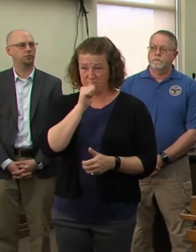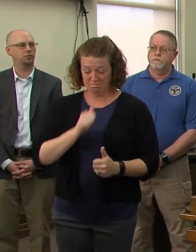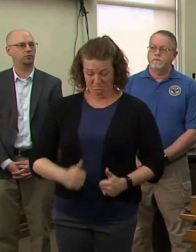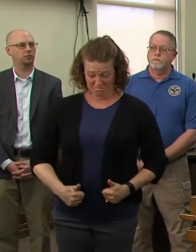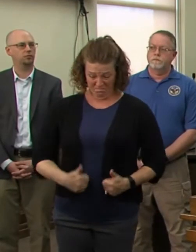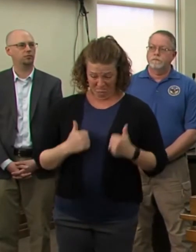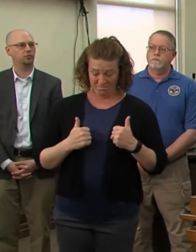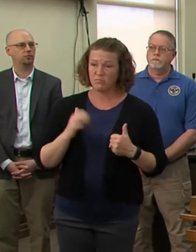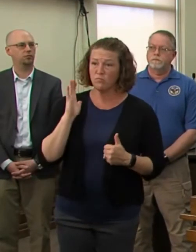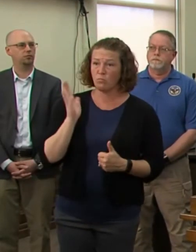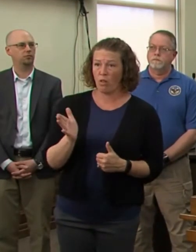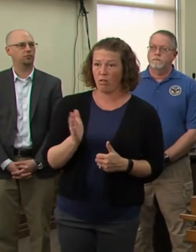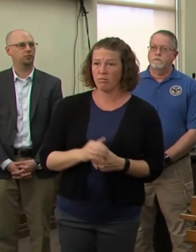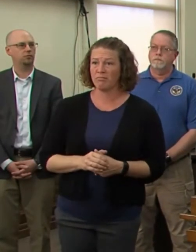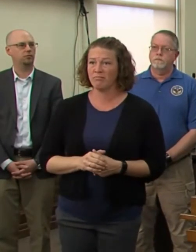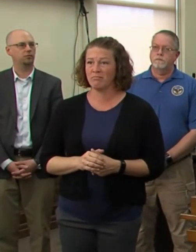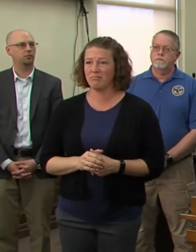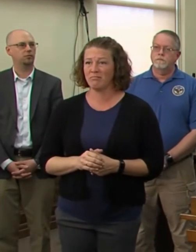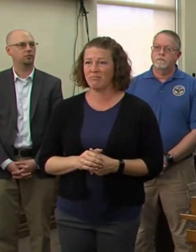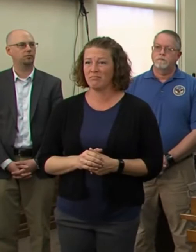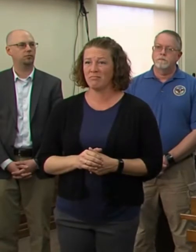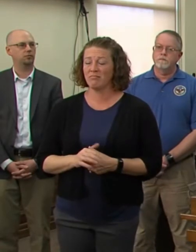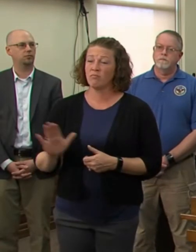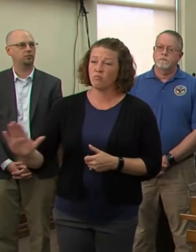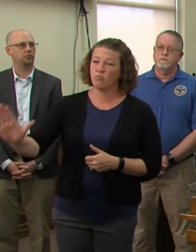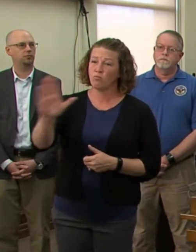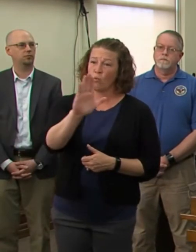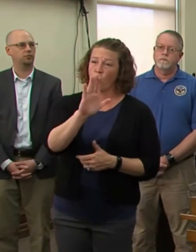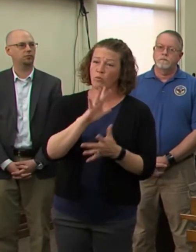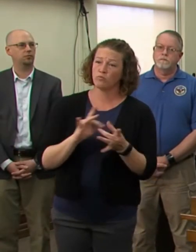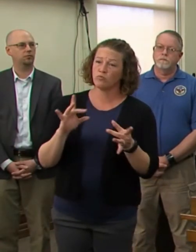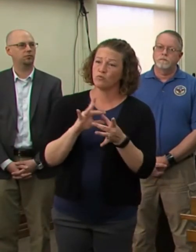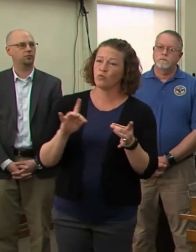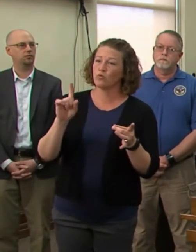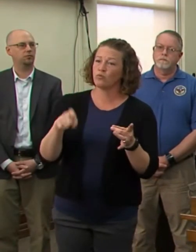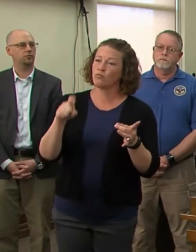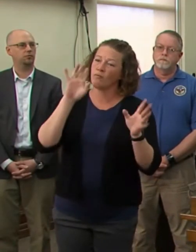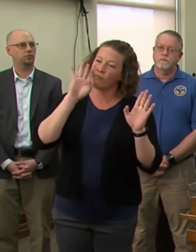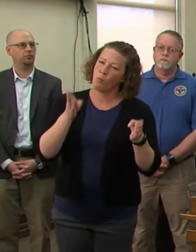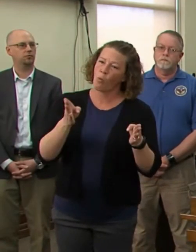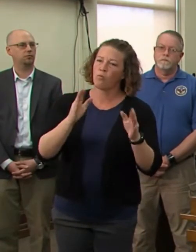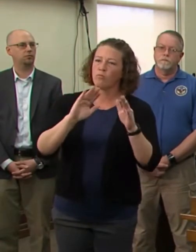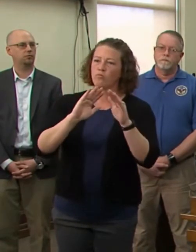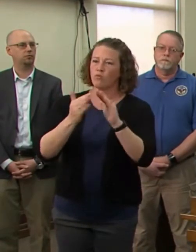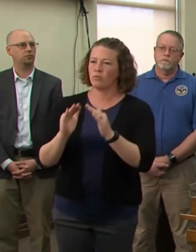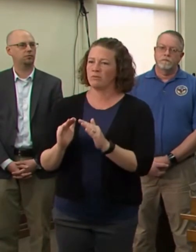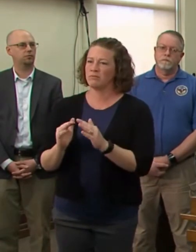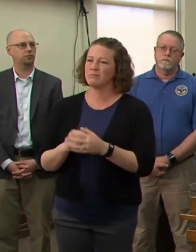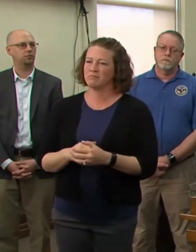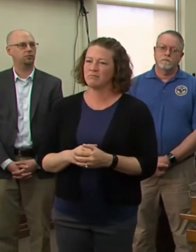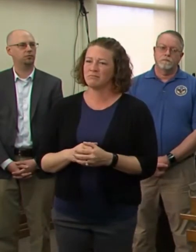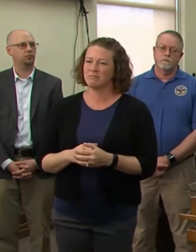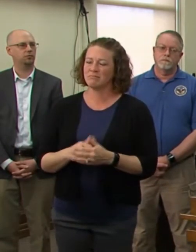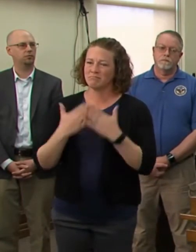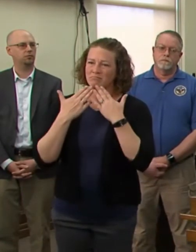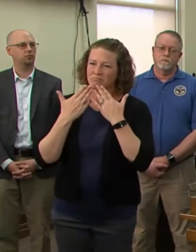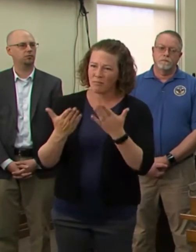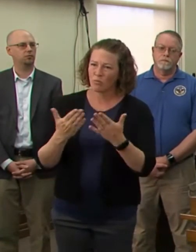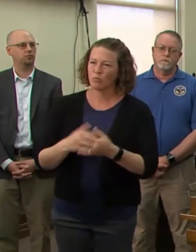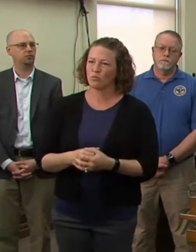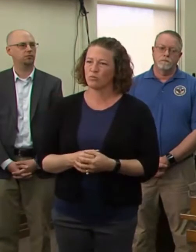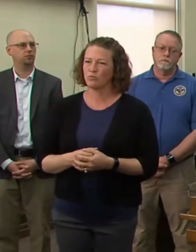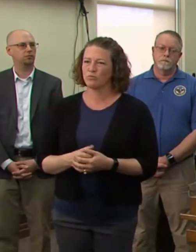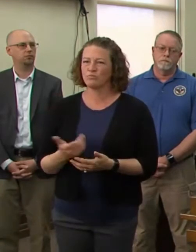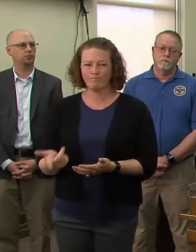is over, your stories are stories of kindness and community. Thank you very much and I would like to turn it back over to the Governor for